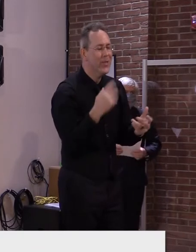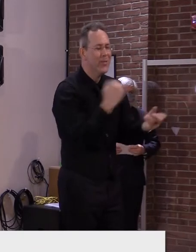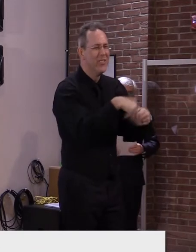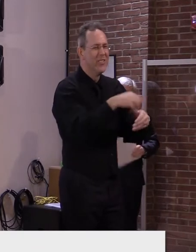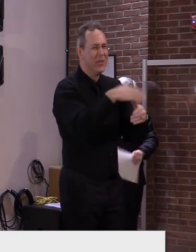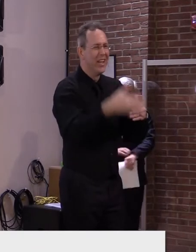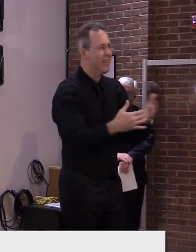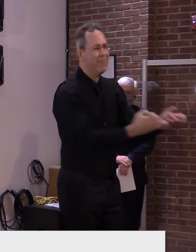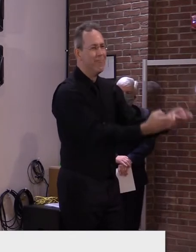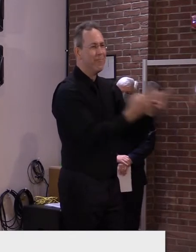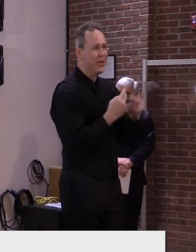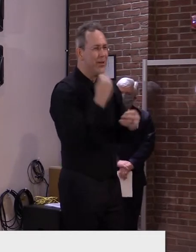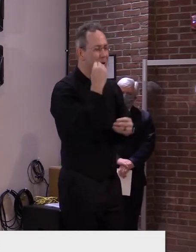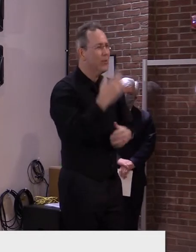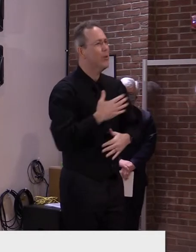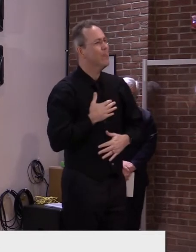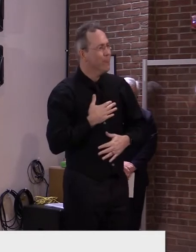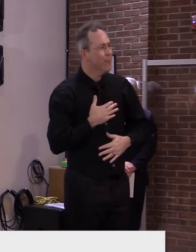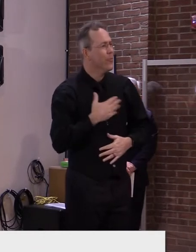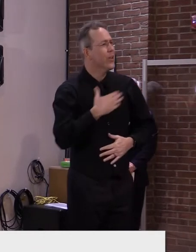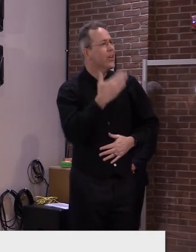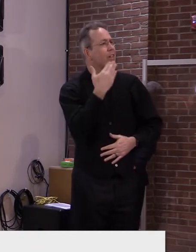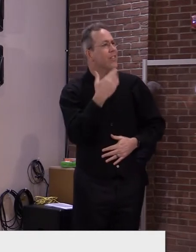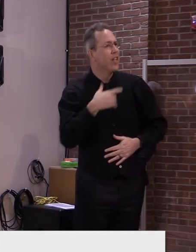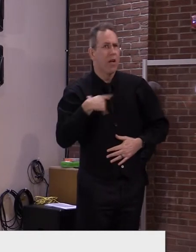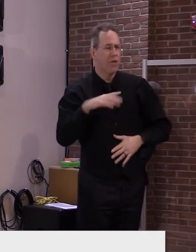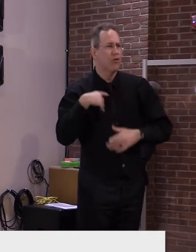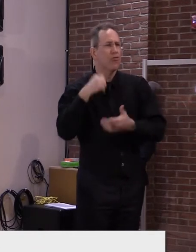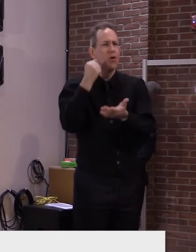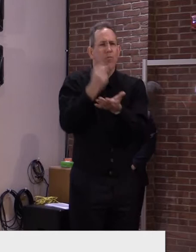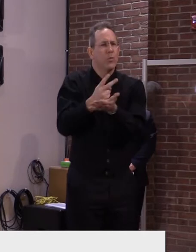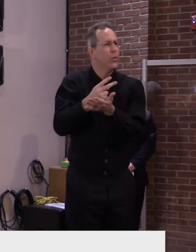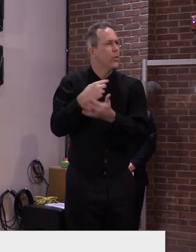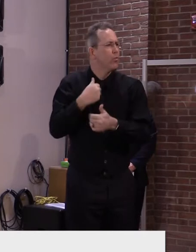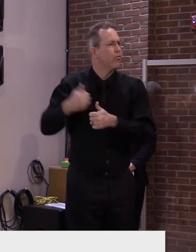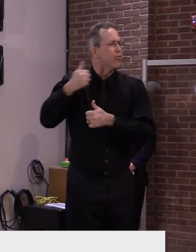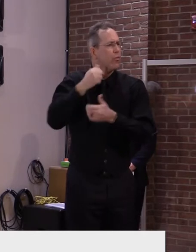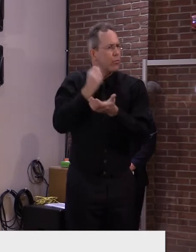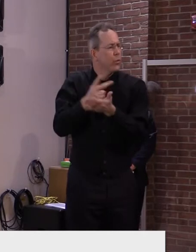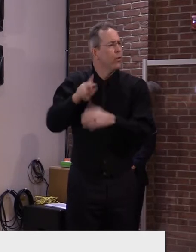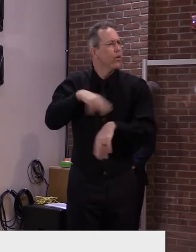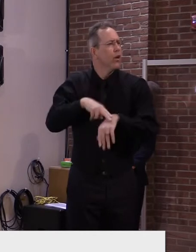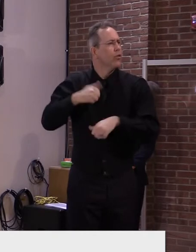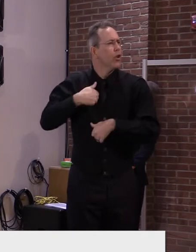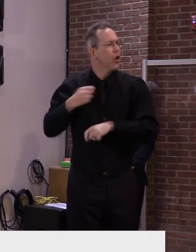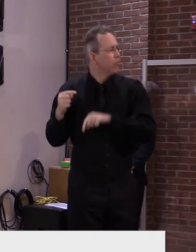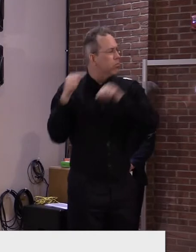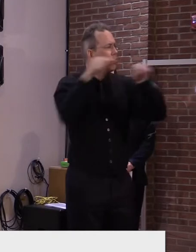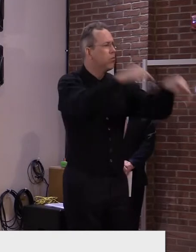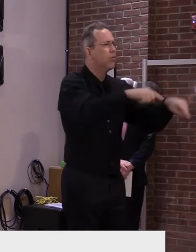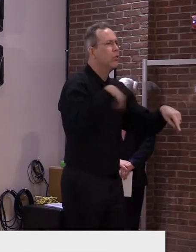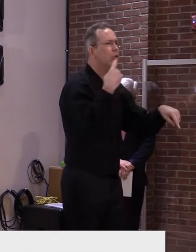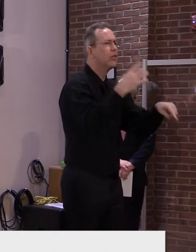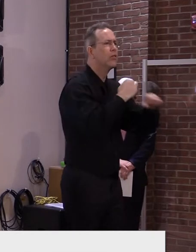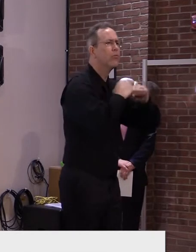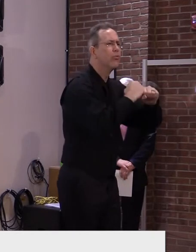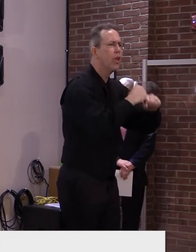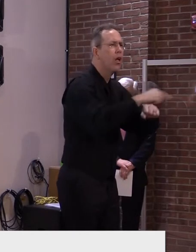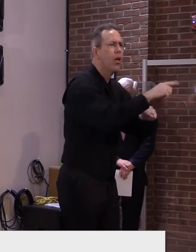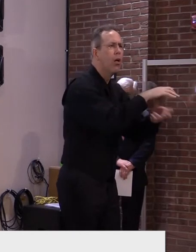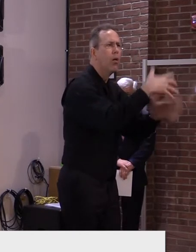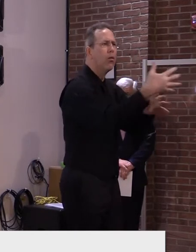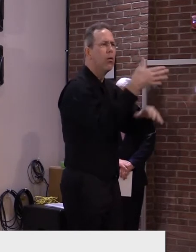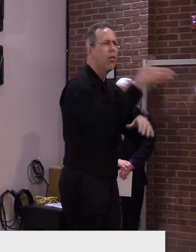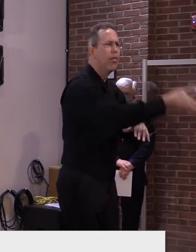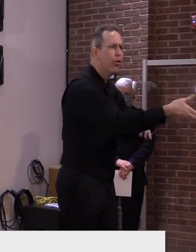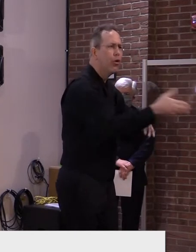I approved this deployment just over one month ago because states were asked to help ensure the peaceful transition of power